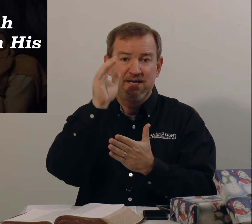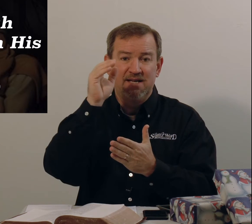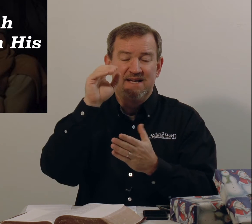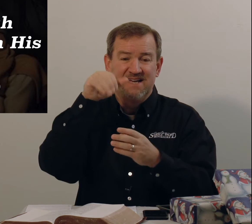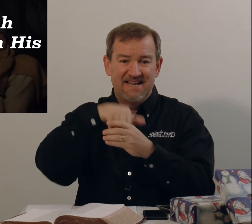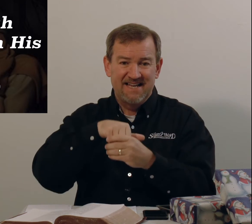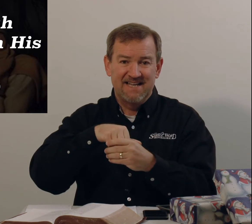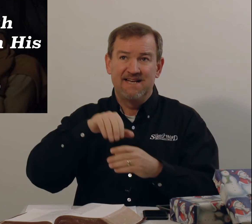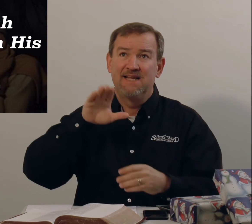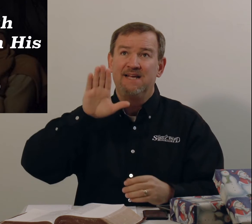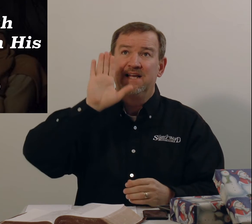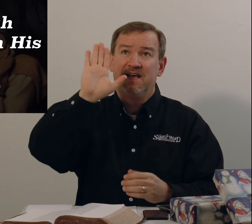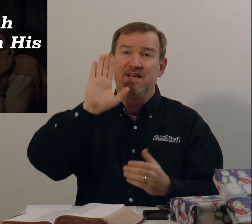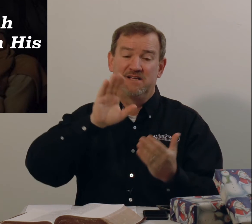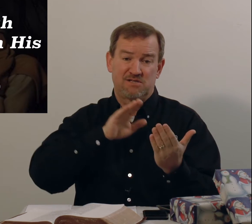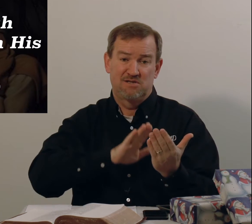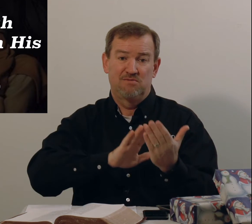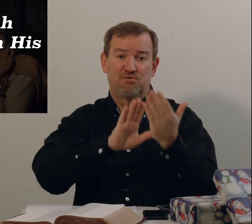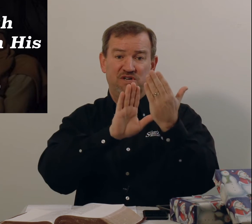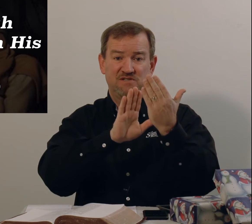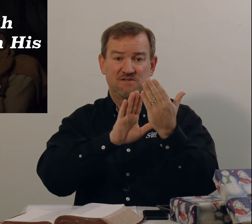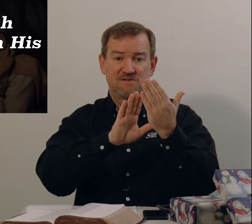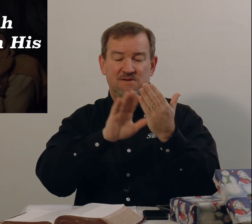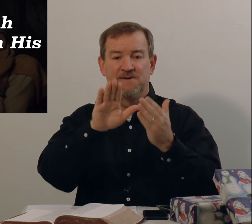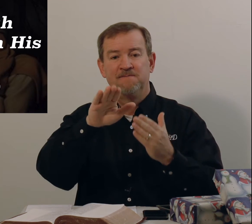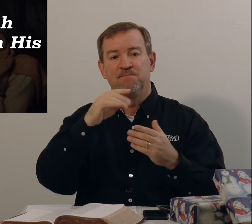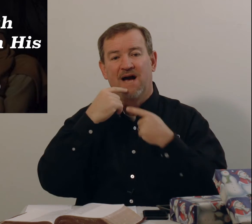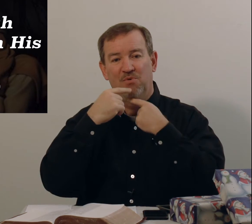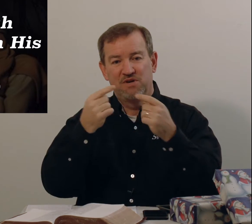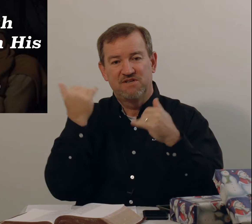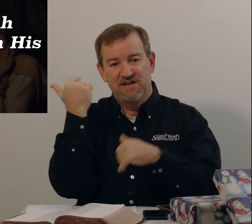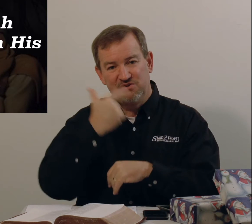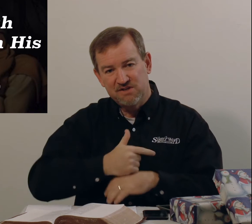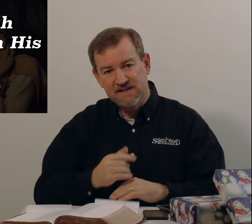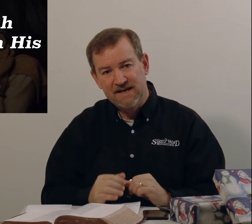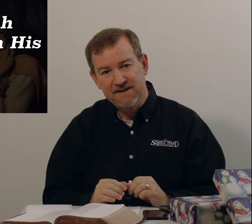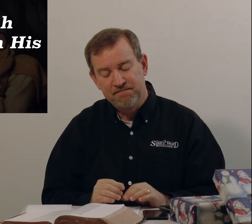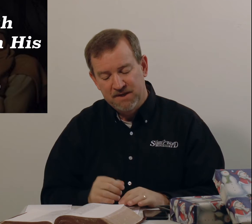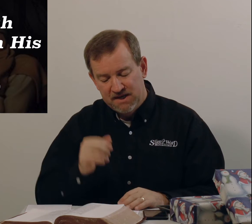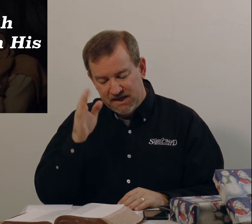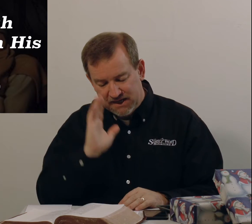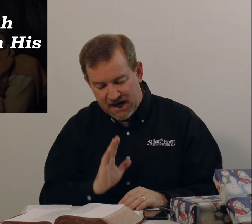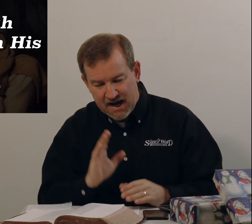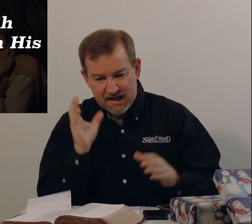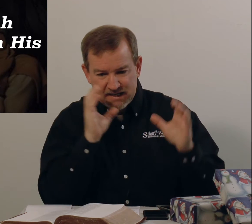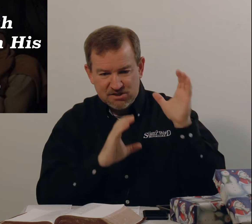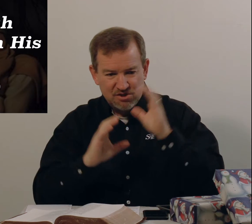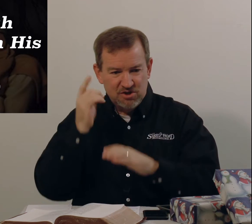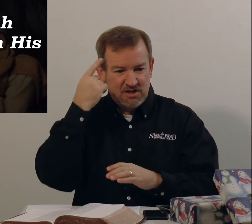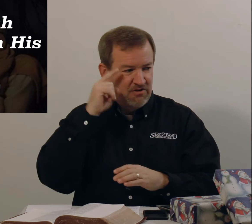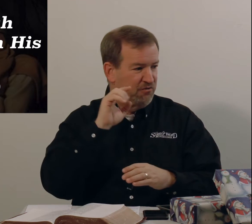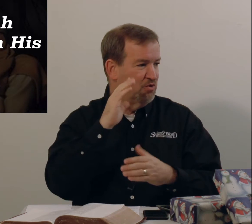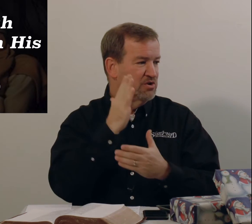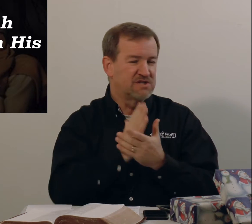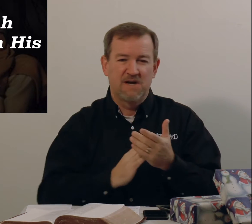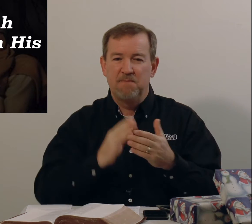in His presence. I want to tell you today, God is looking for some